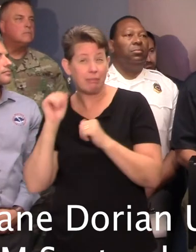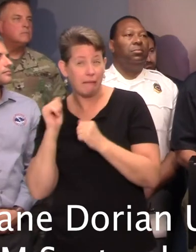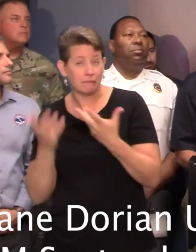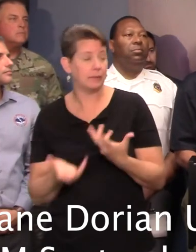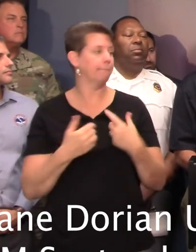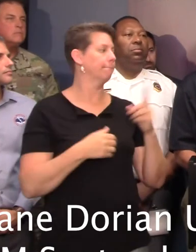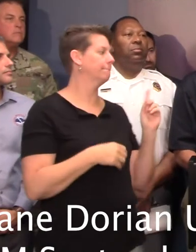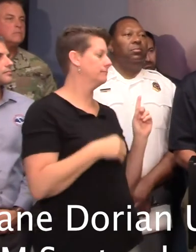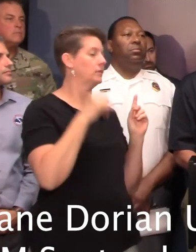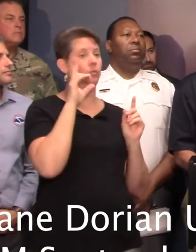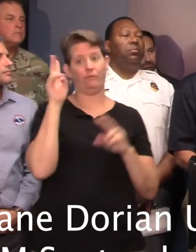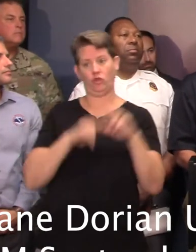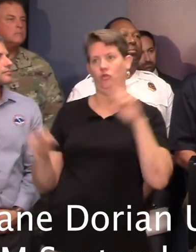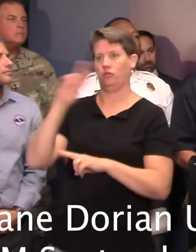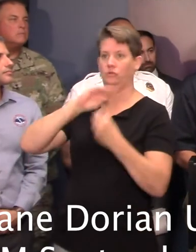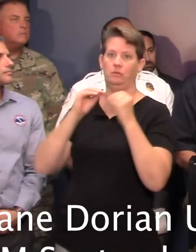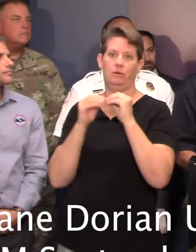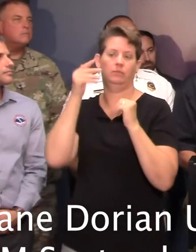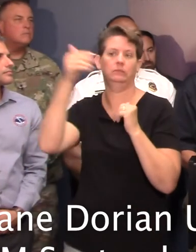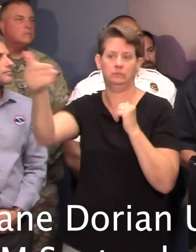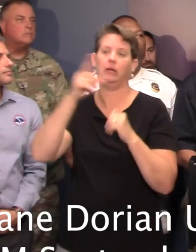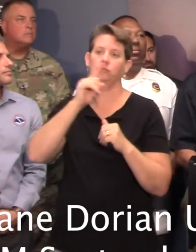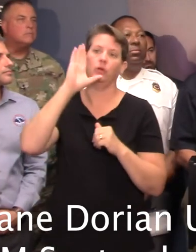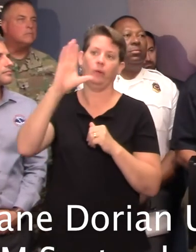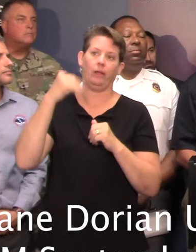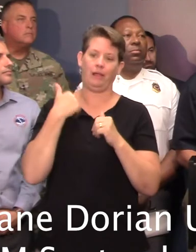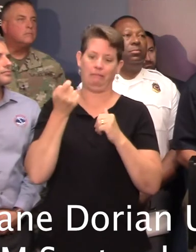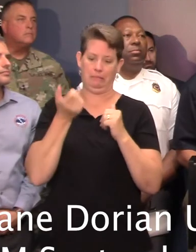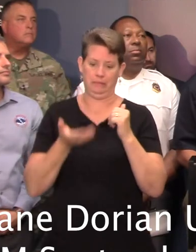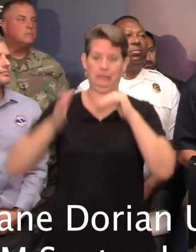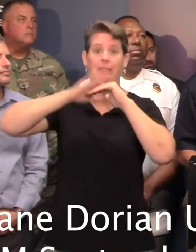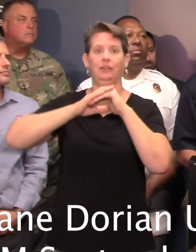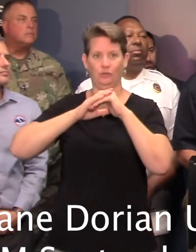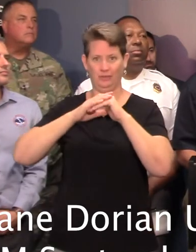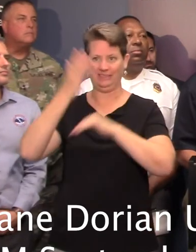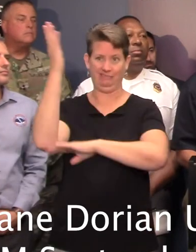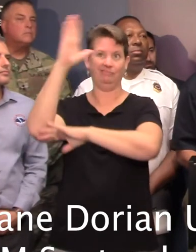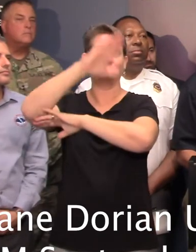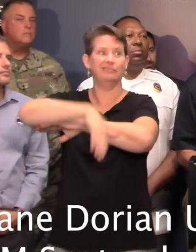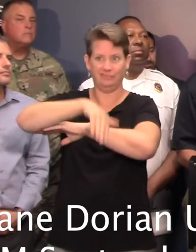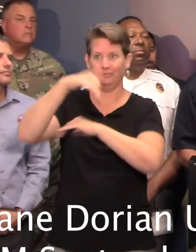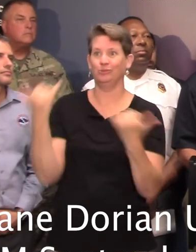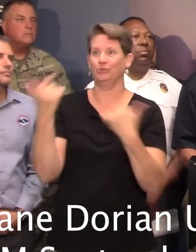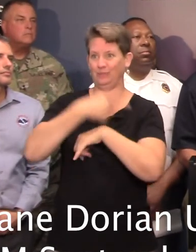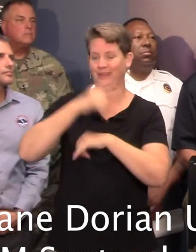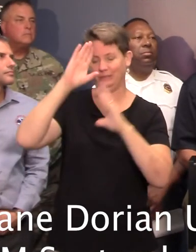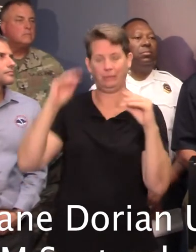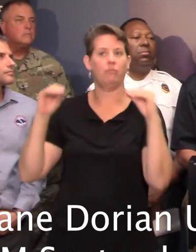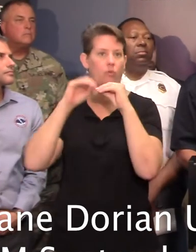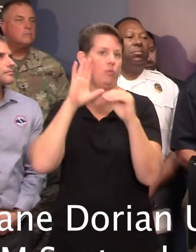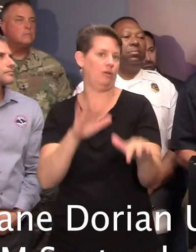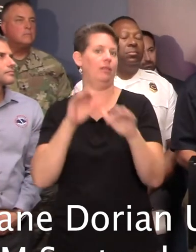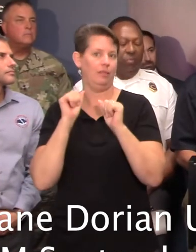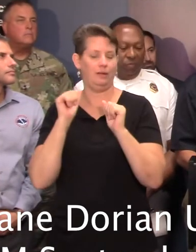Well, we'll have to look at those numbers as they come in. I'm sure there's going to be an uptick here through the afternoon and the evening, but I would say